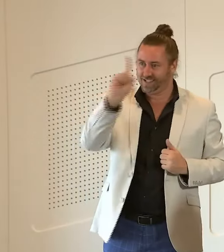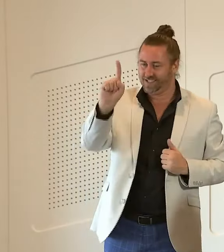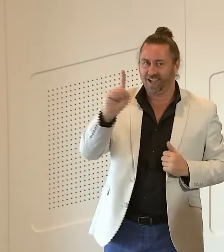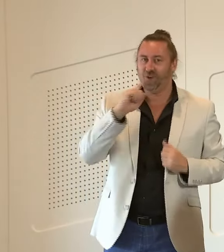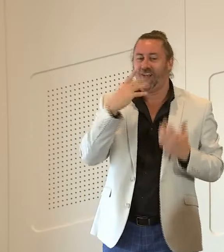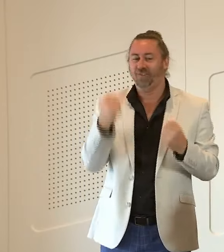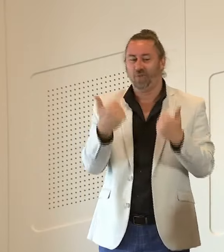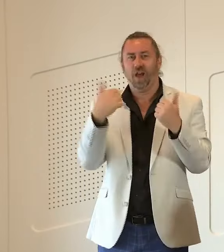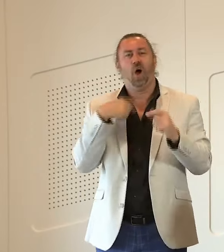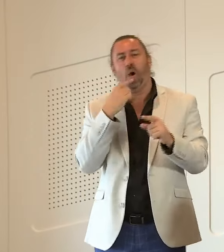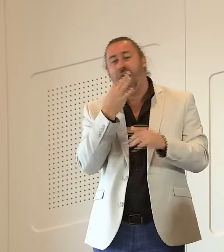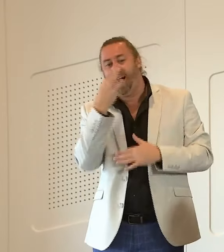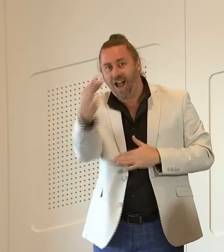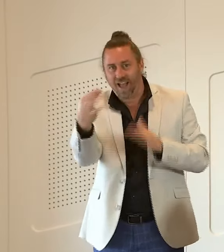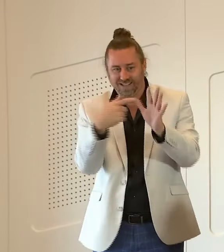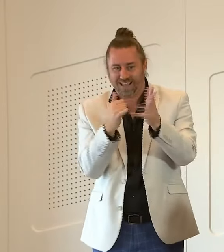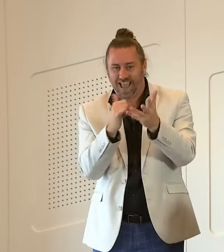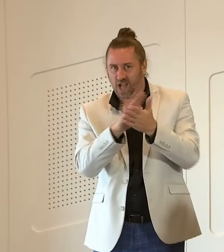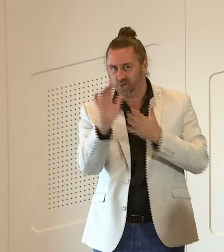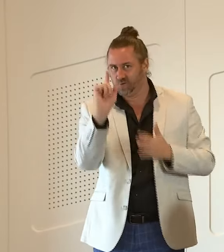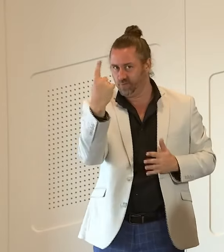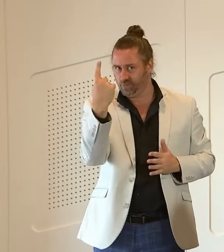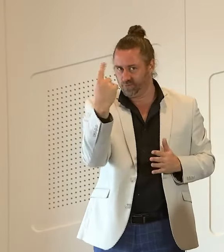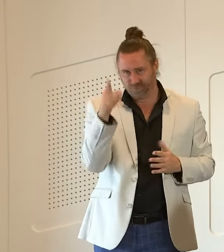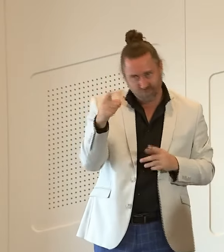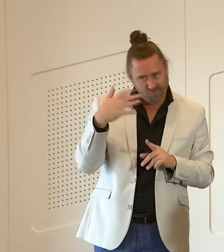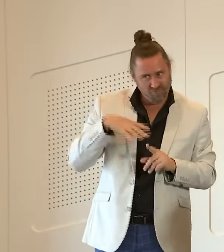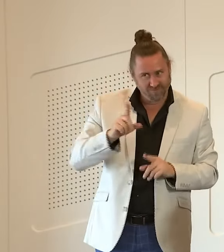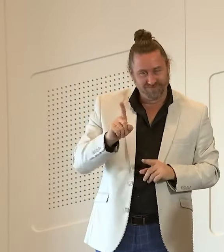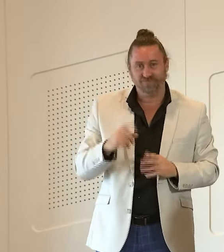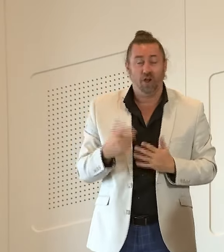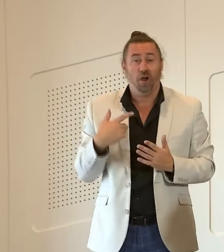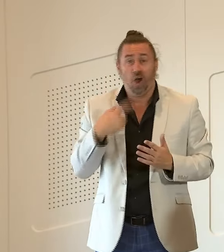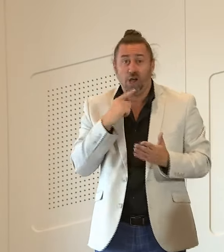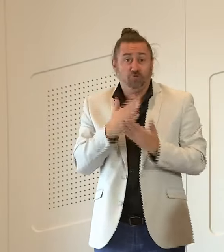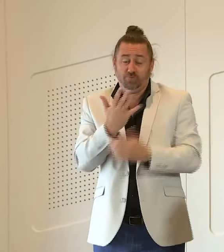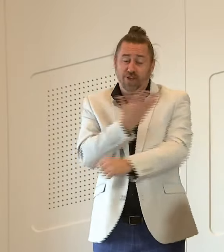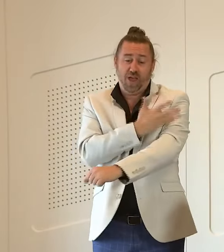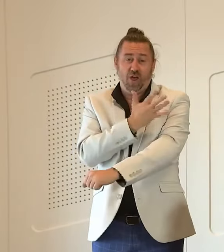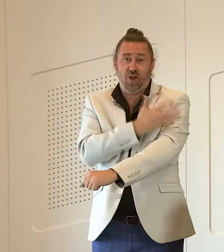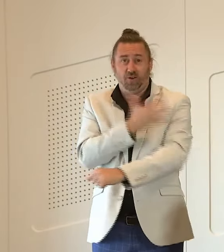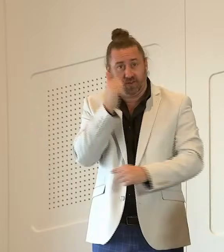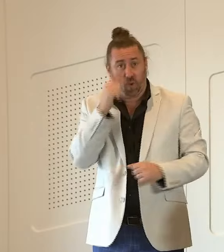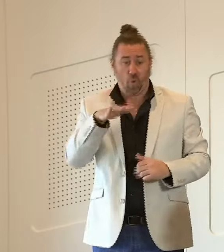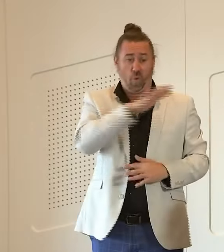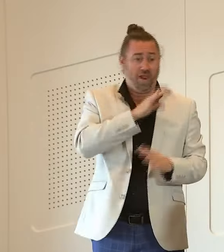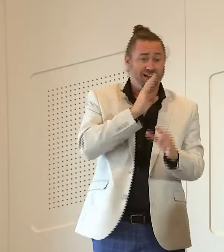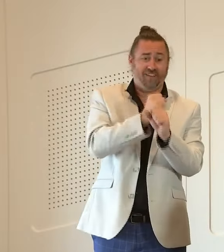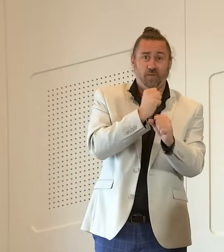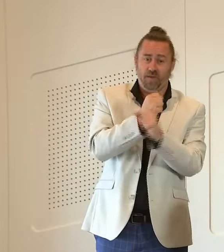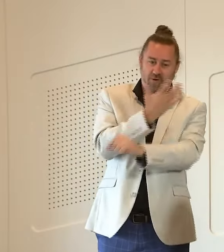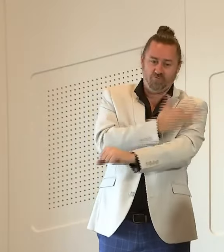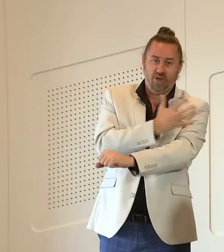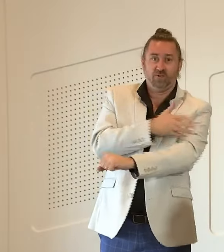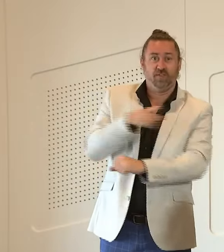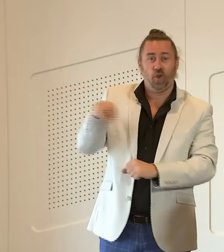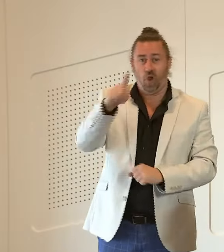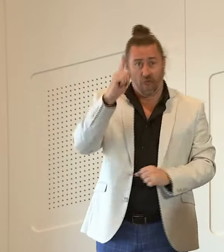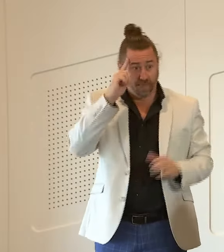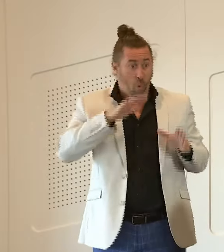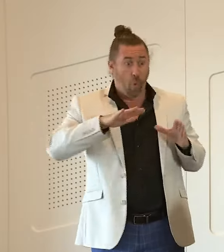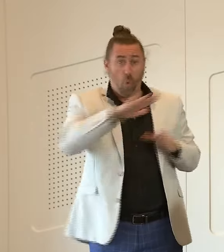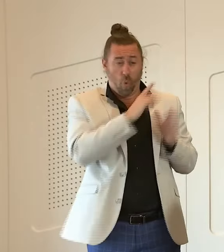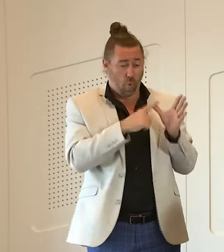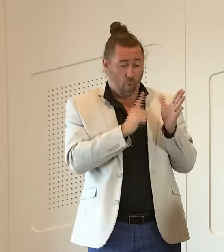would be great we'll talk to ash about what she wants um i'm just so proud of her uh everyone in cabinet is and i don't think there was a cabinet minister that